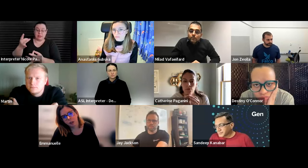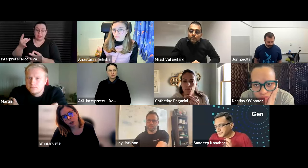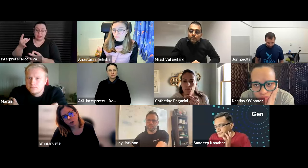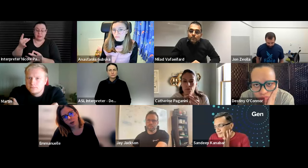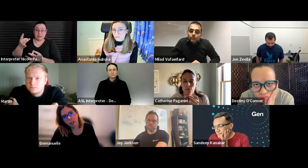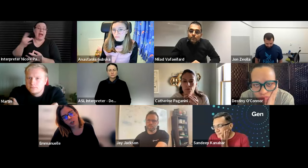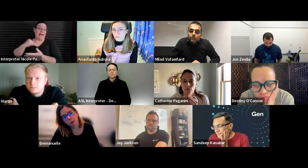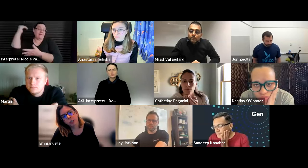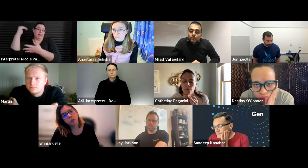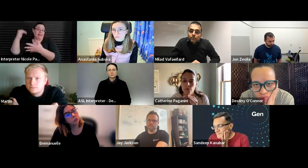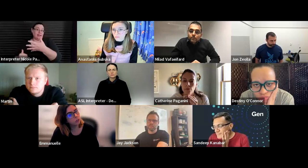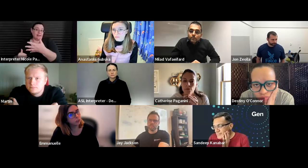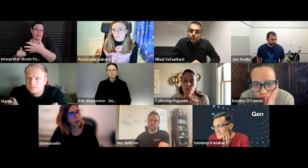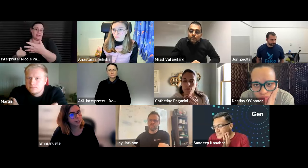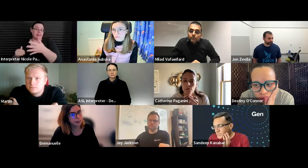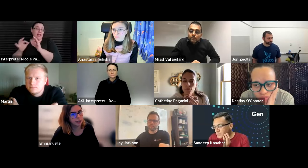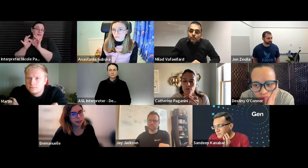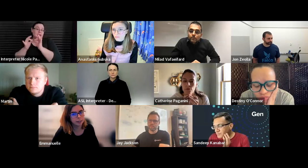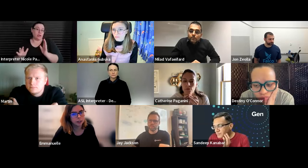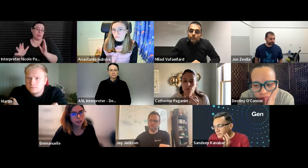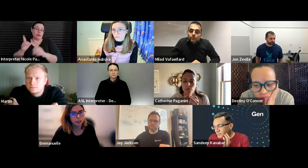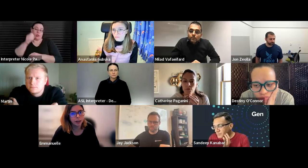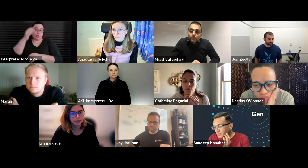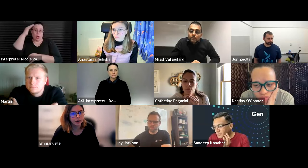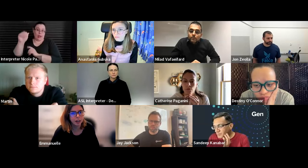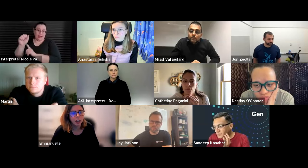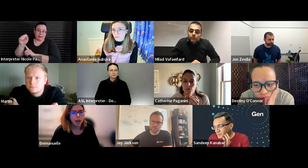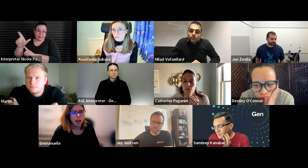of a champion who knows as well